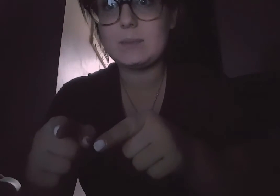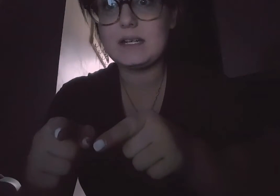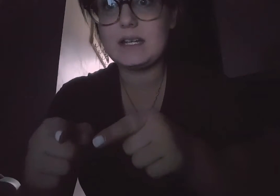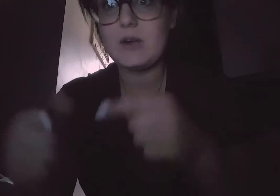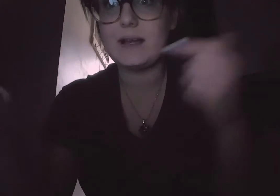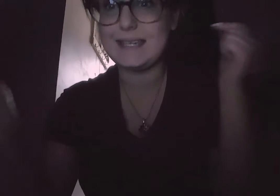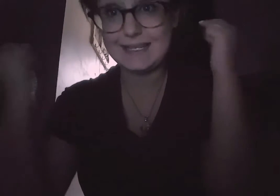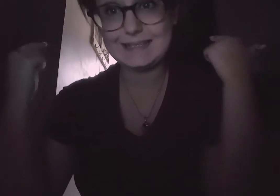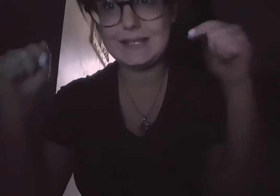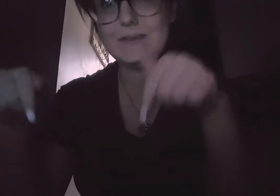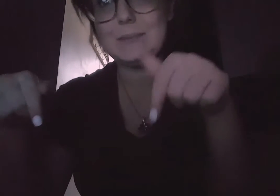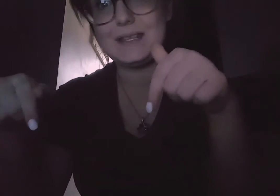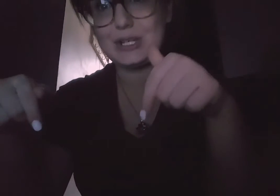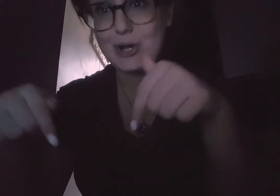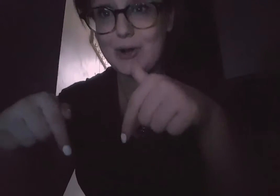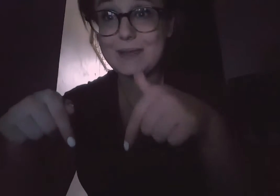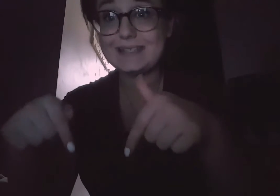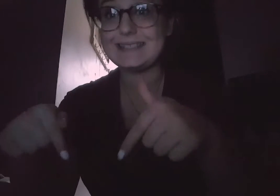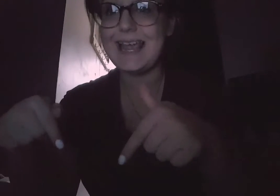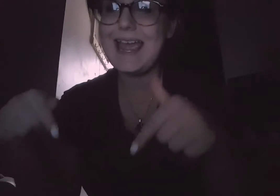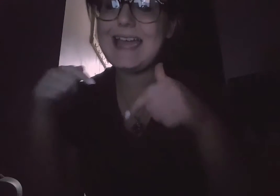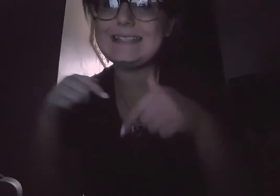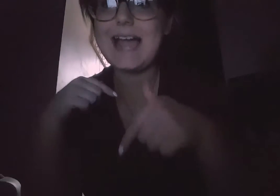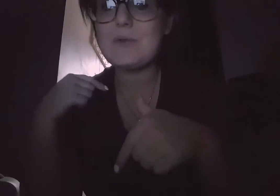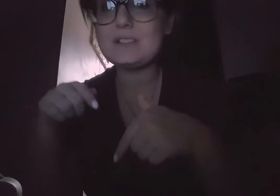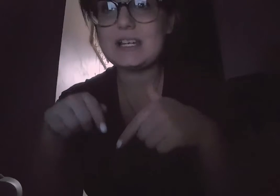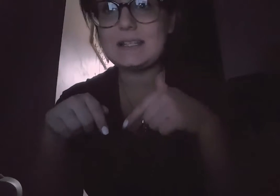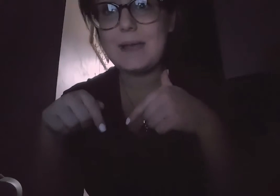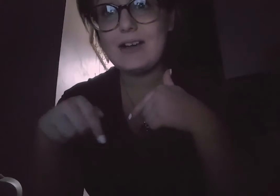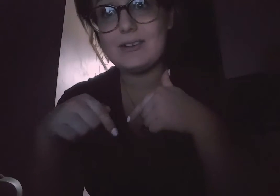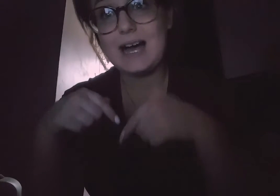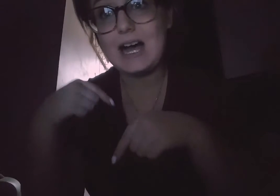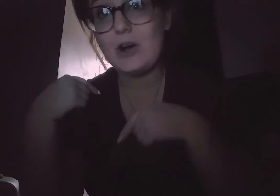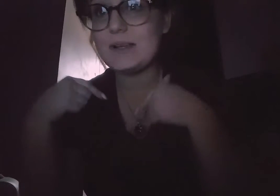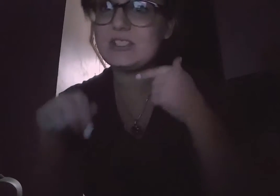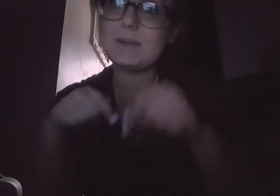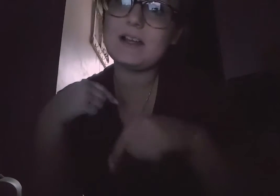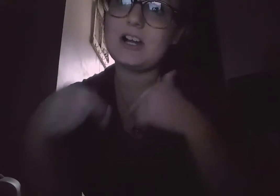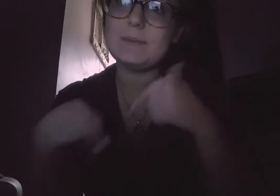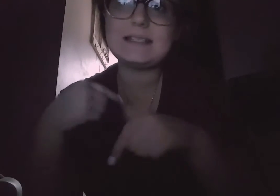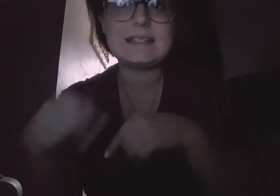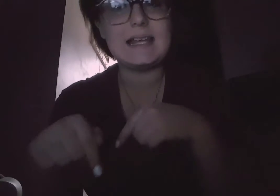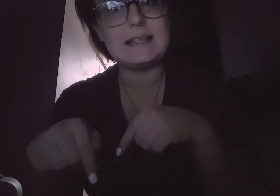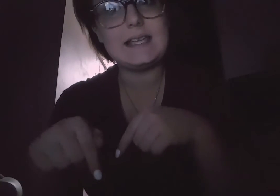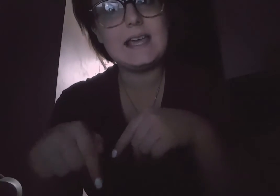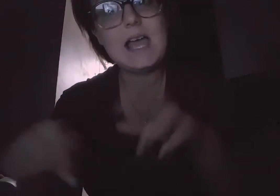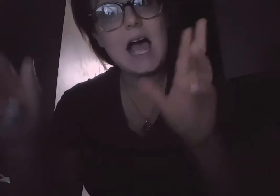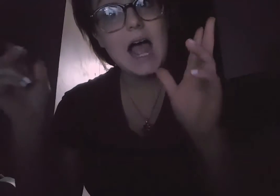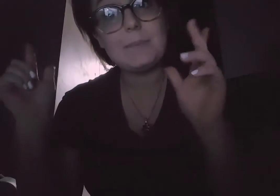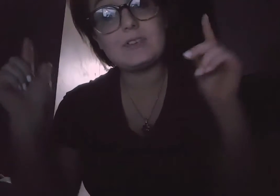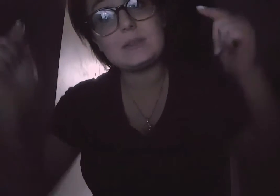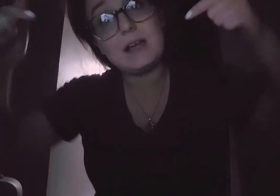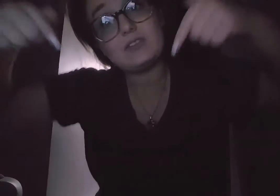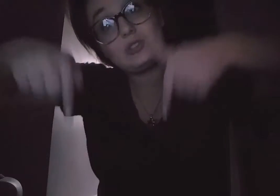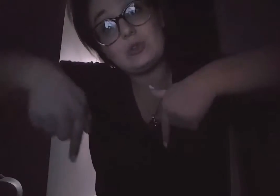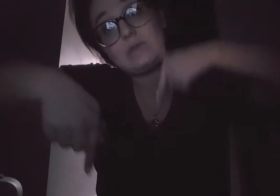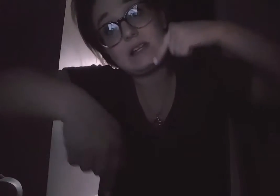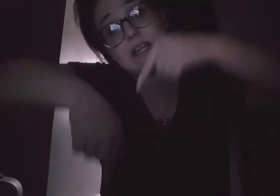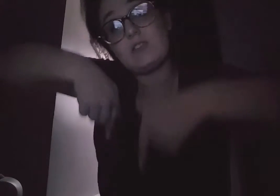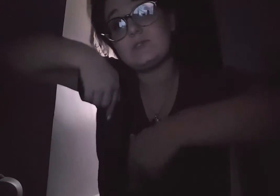want me to know, again, leave them in the comments. I will check them out. I always check my comments daily. I post about two videos